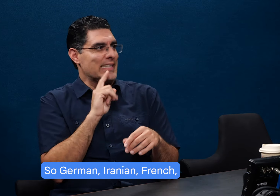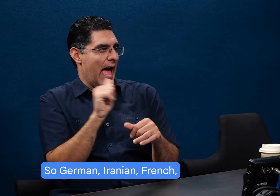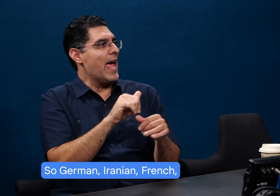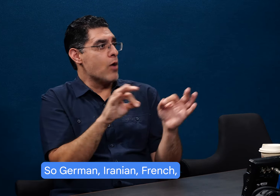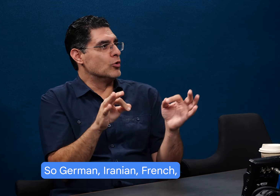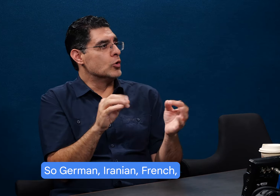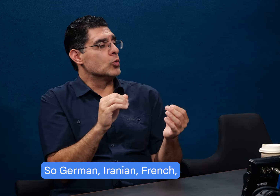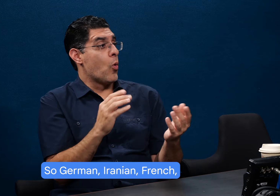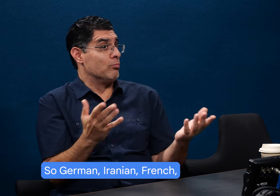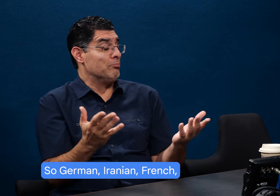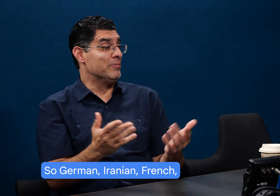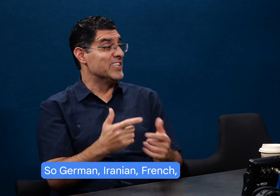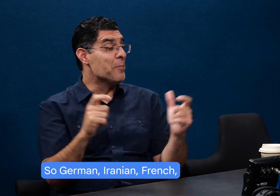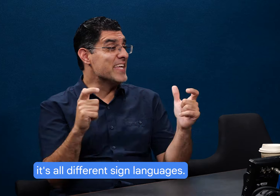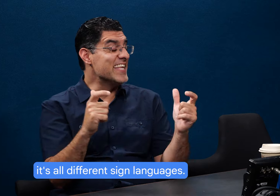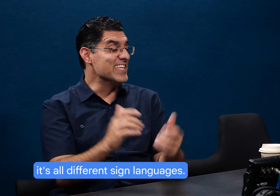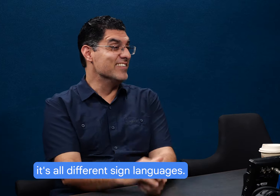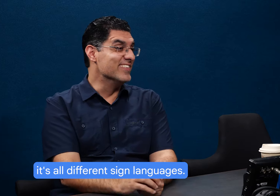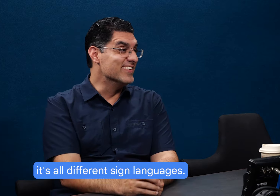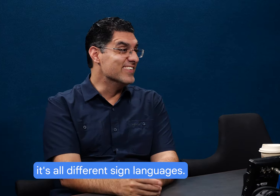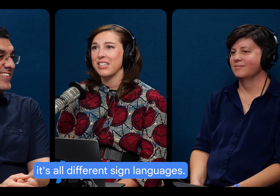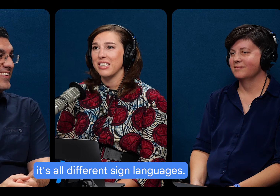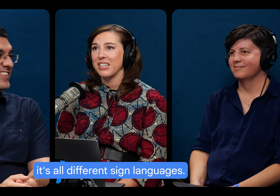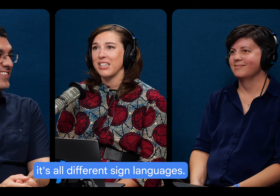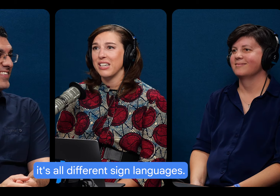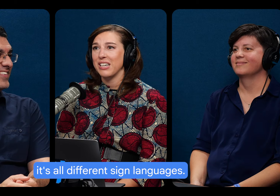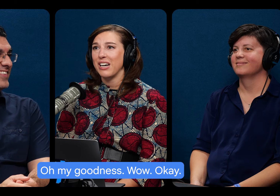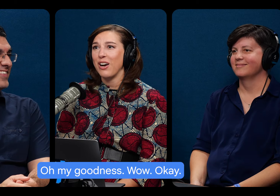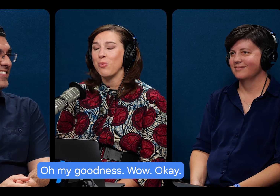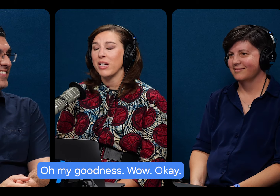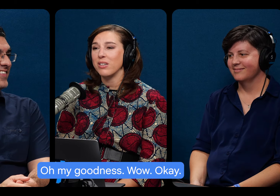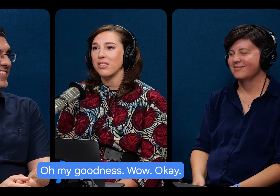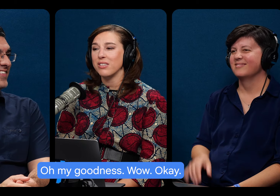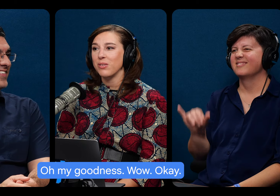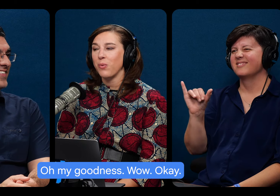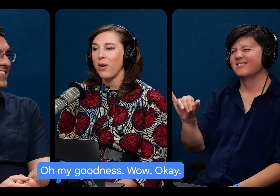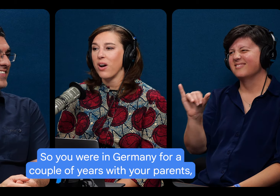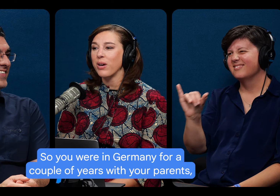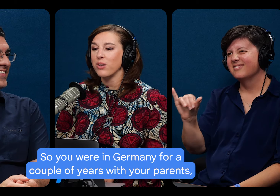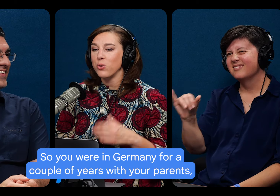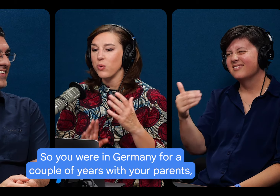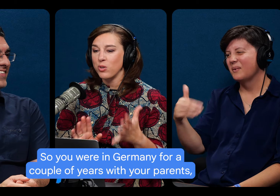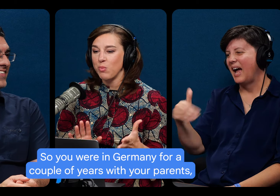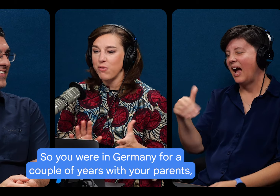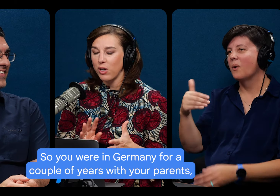And it's, so German, Iranian, French, it's all different sign languages. Oh, my goodness. Wow. Okay. So you were in Germany for a couple